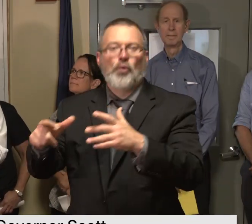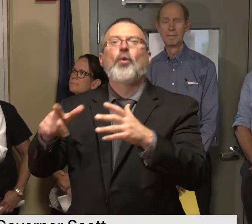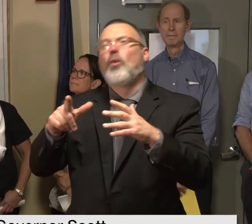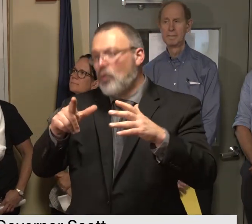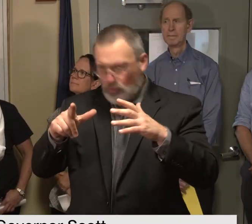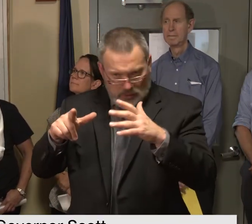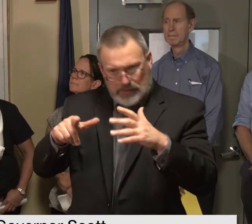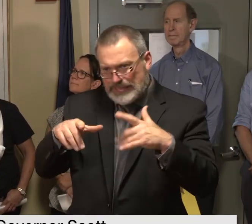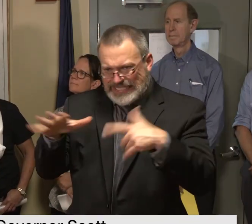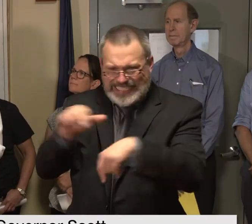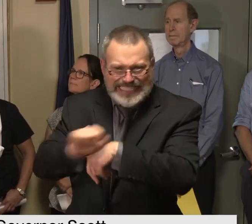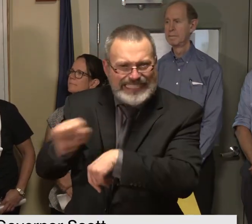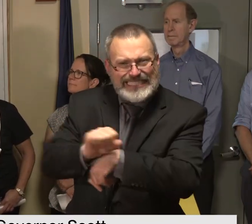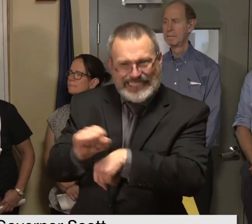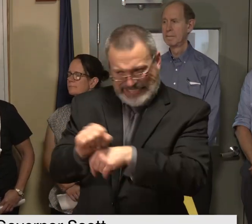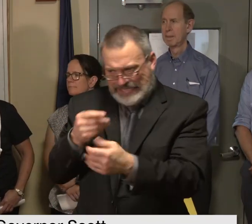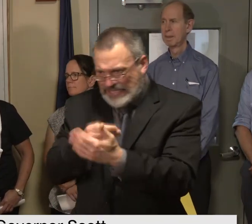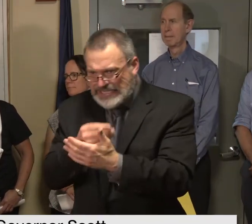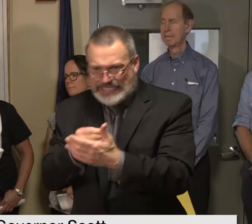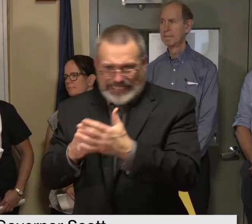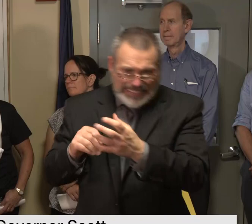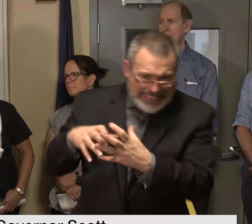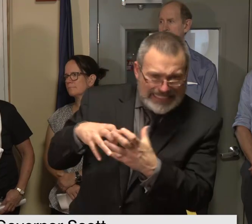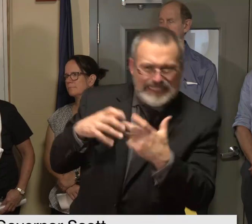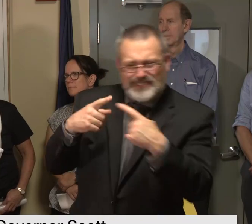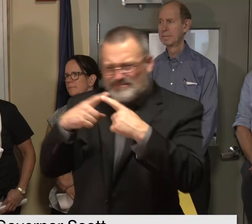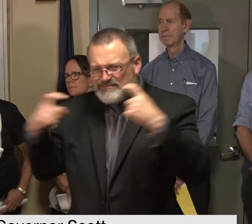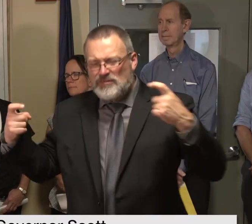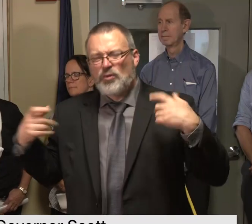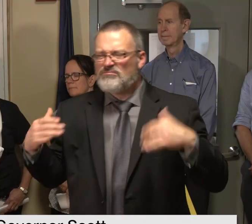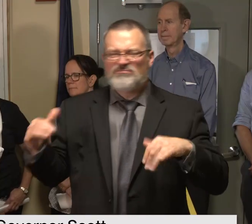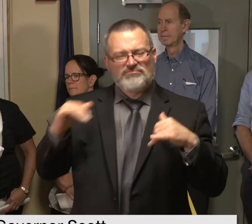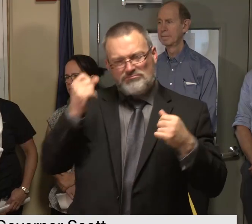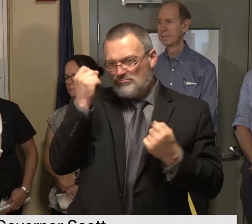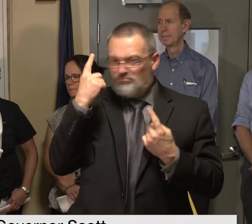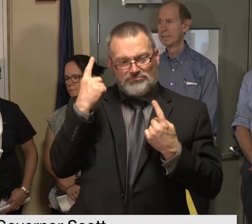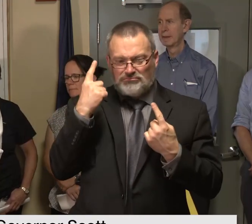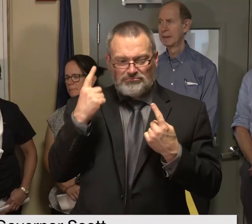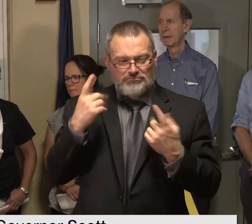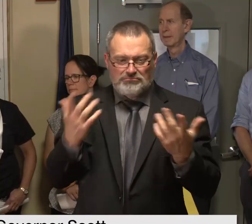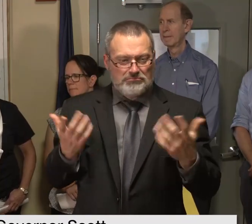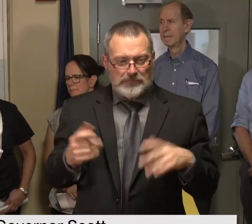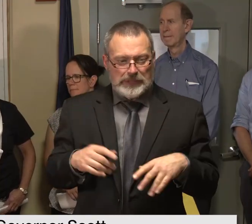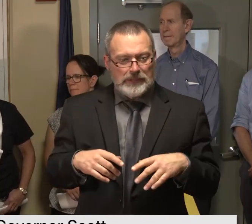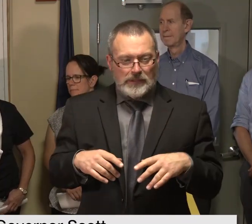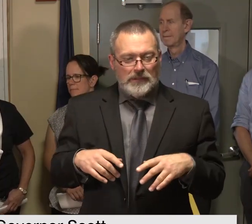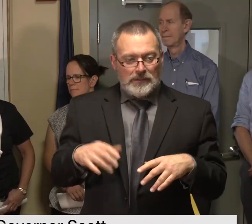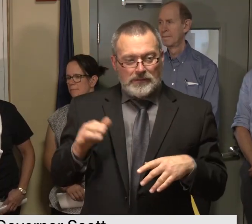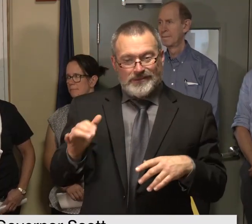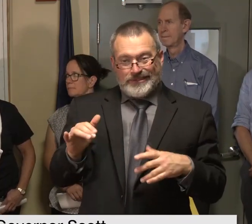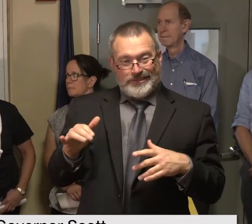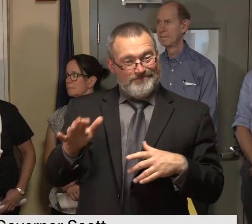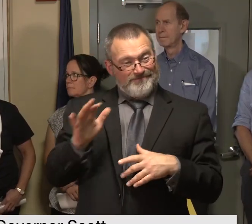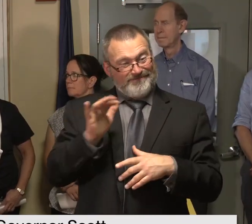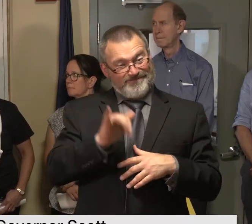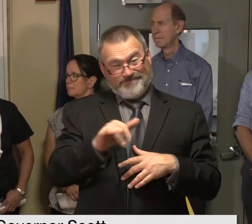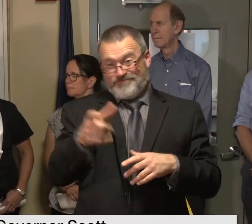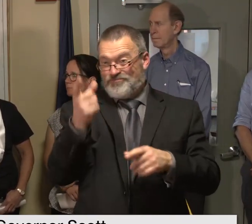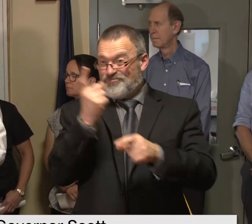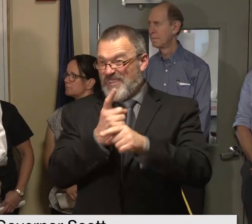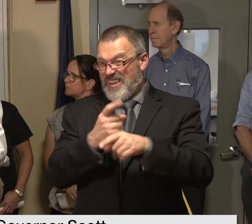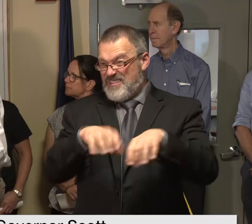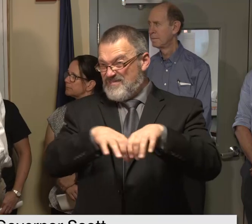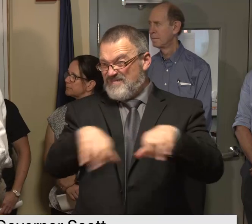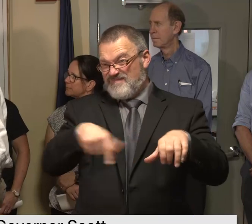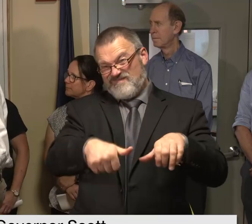whatnot but you know it's it's just a it's a it's a vulnerability and they're out there every place talk